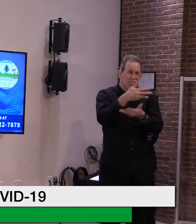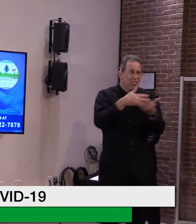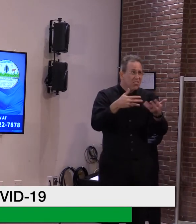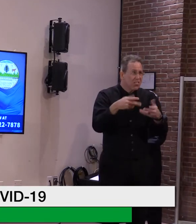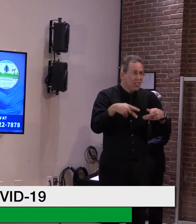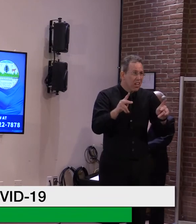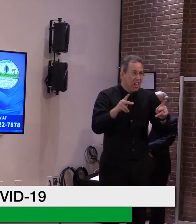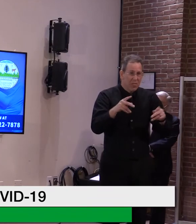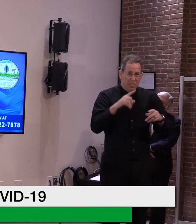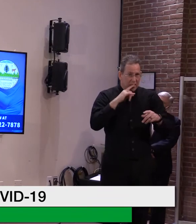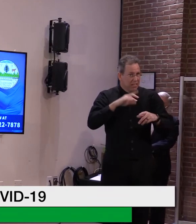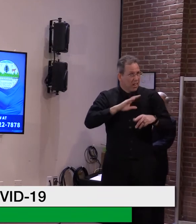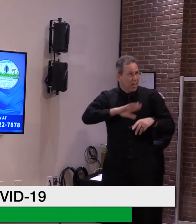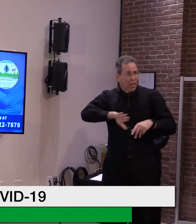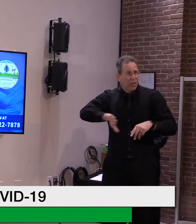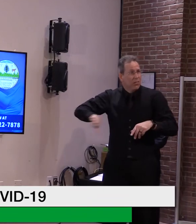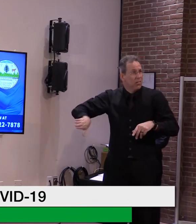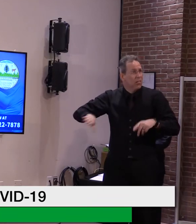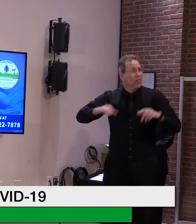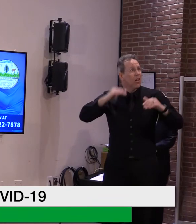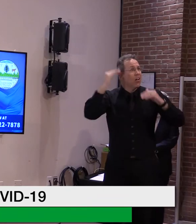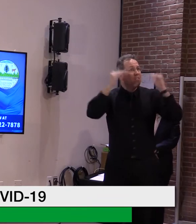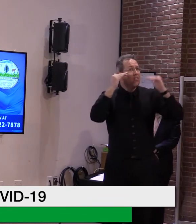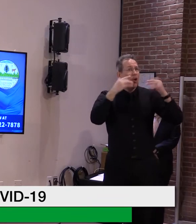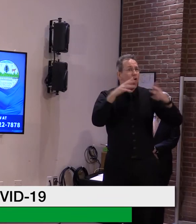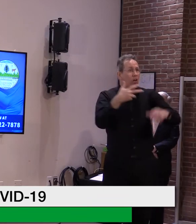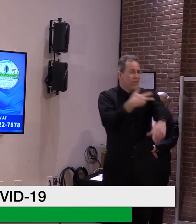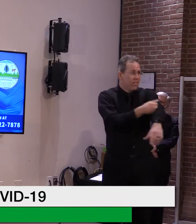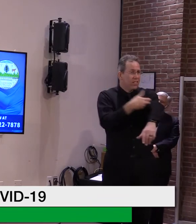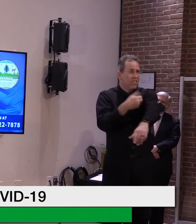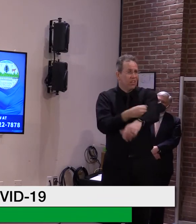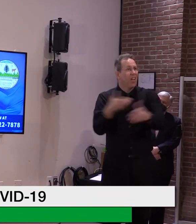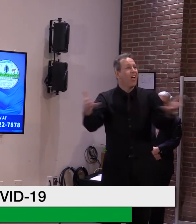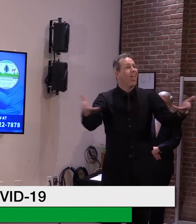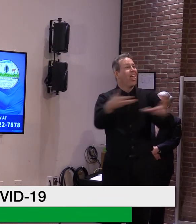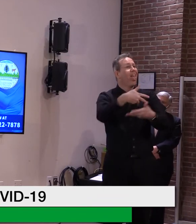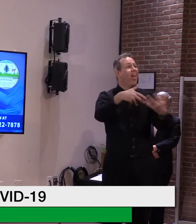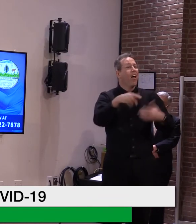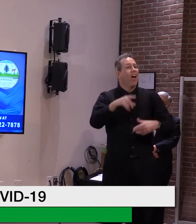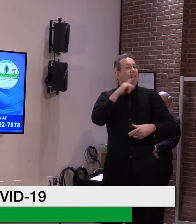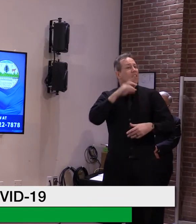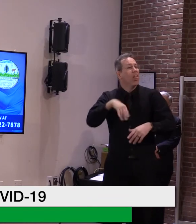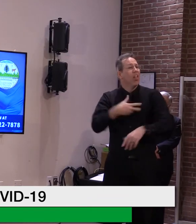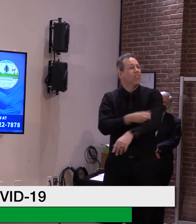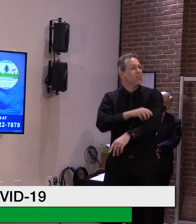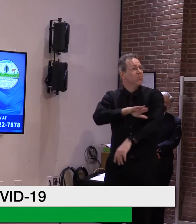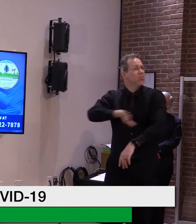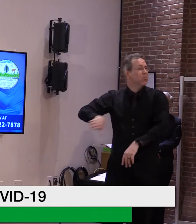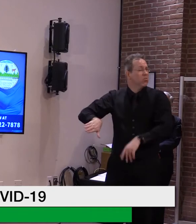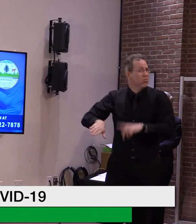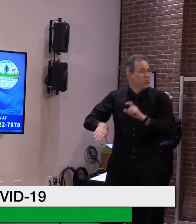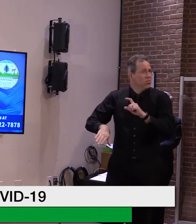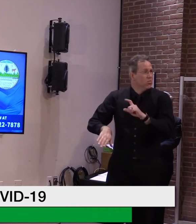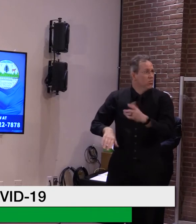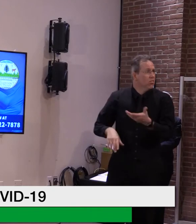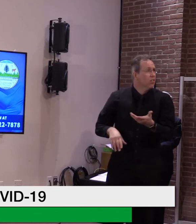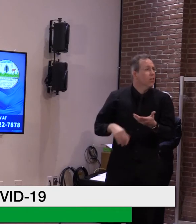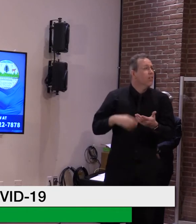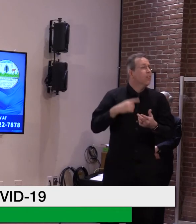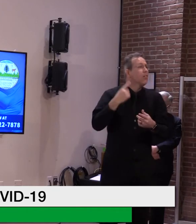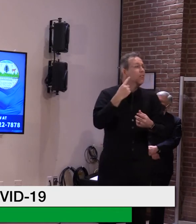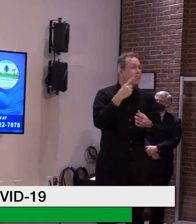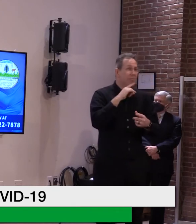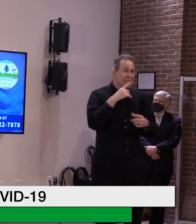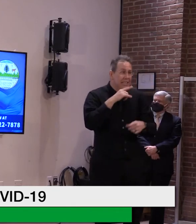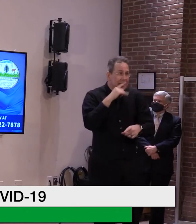a family of two educators with a 10 year old daughter wanting to know if their unvaccinated daughter could visit her unvaccinated friend in a house with vaccinated